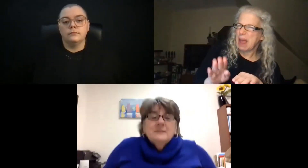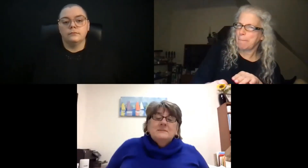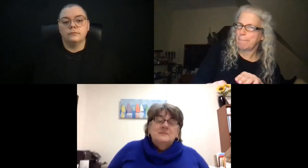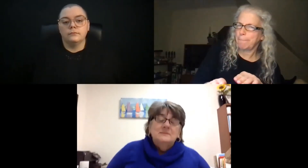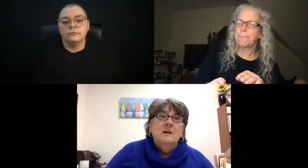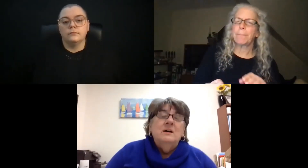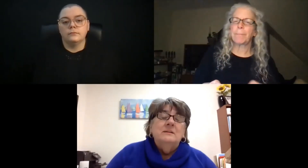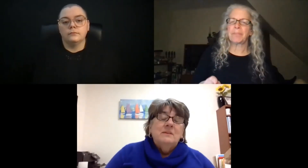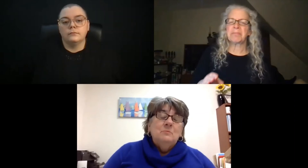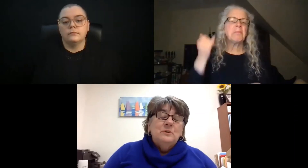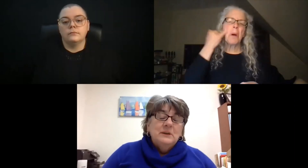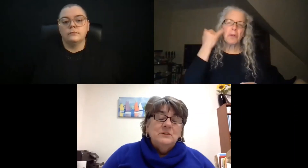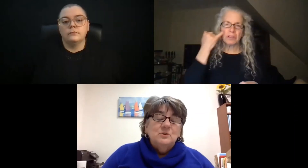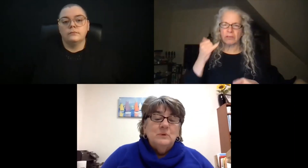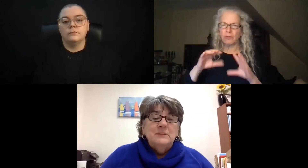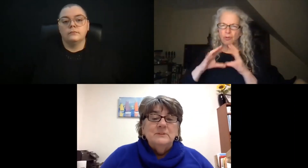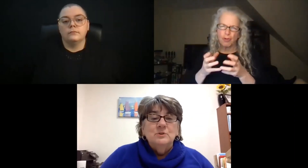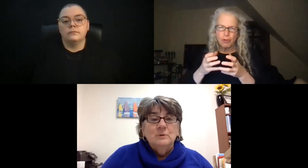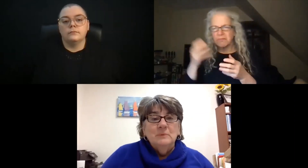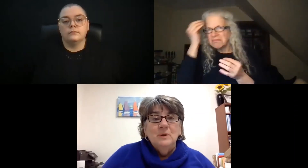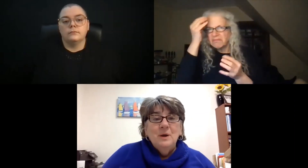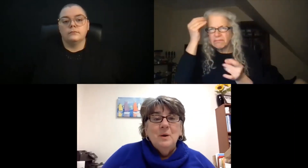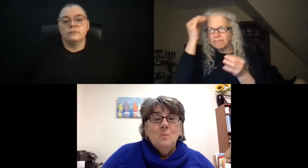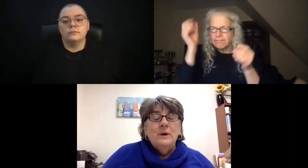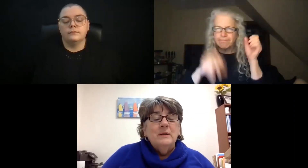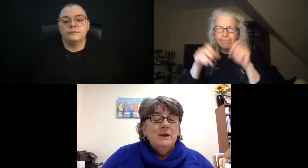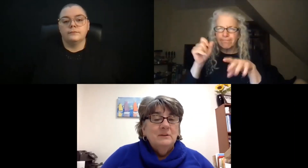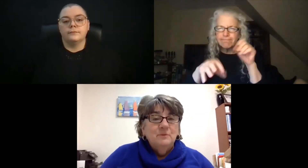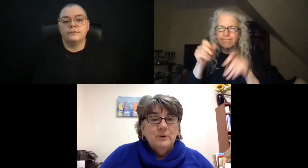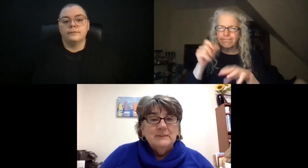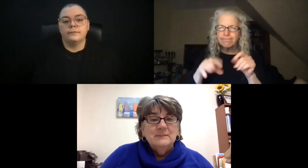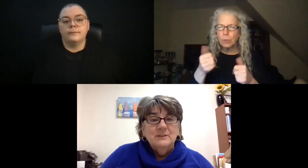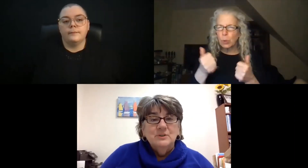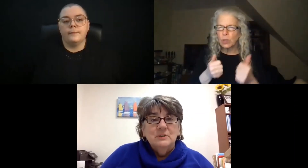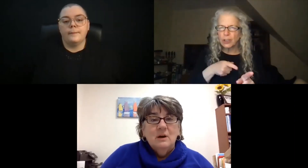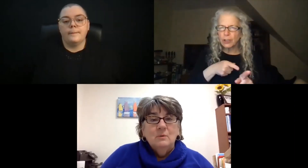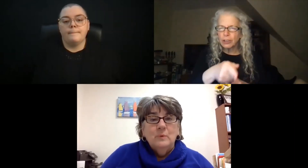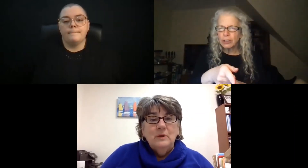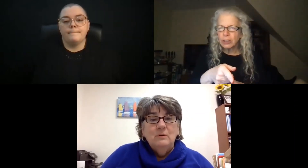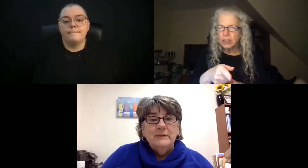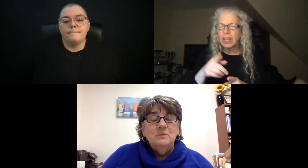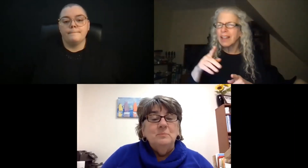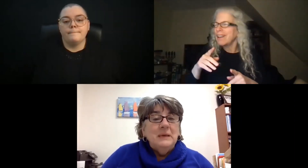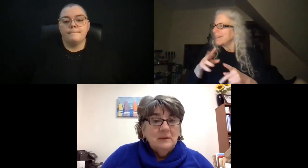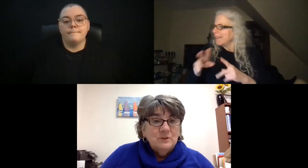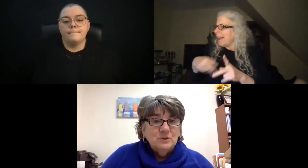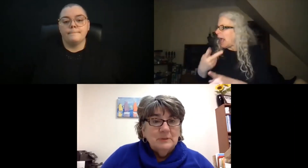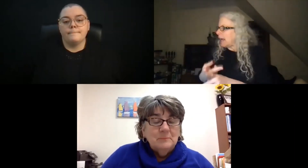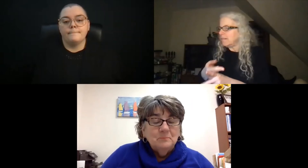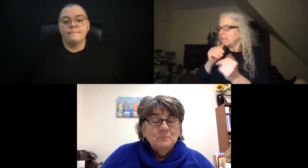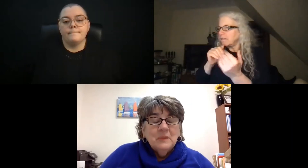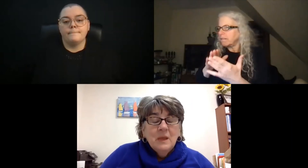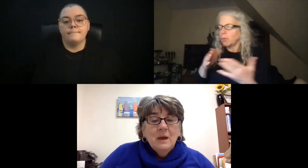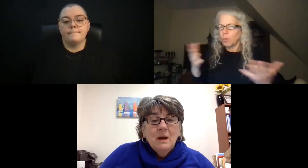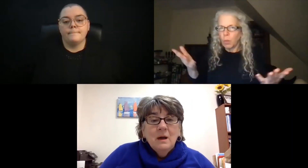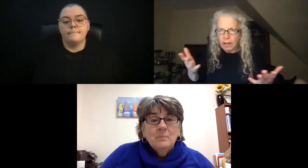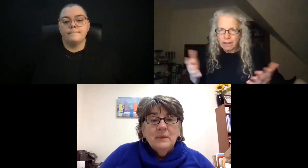takes this on, they would need to really determine what kind of an organization are we going to be initially.